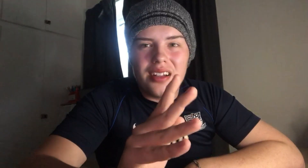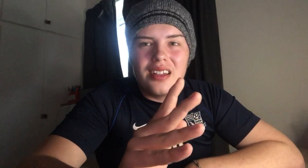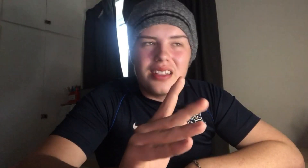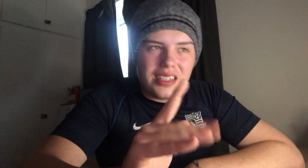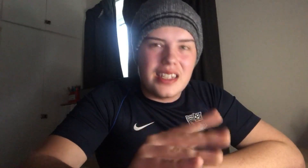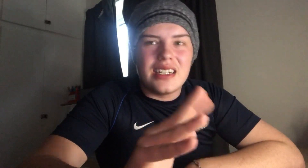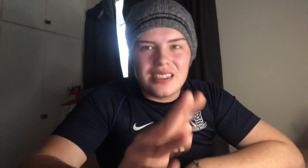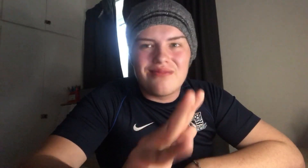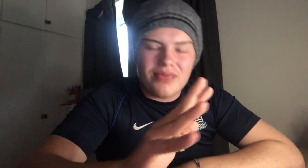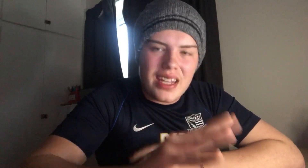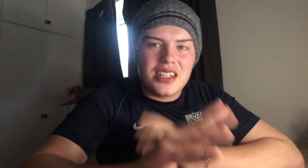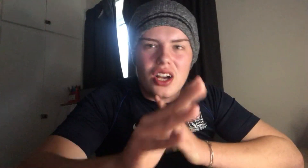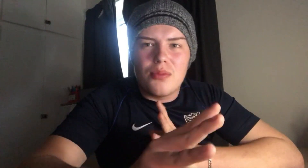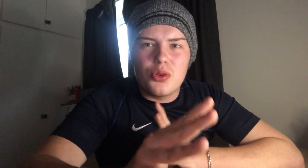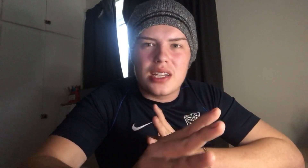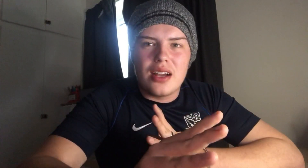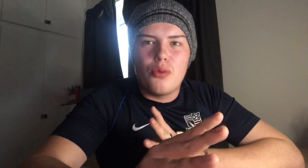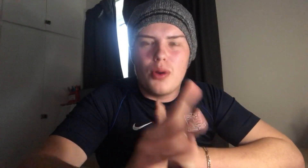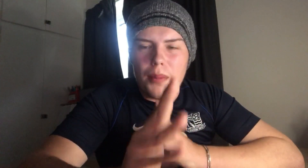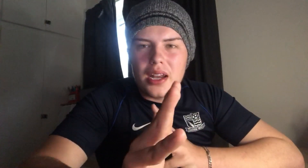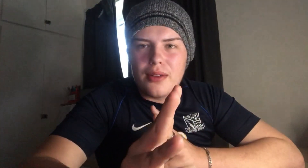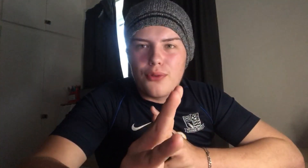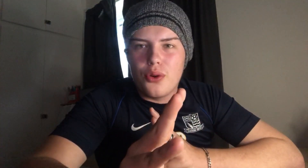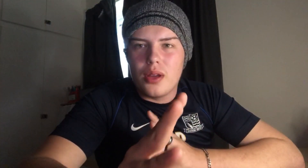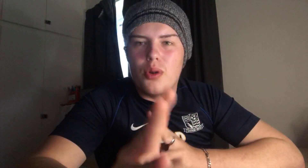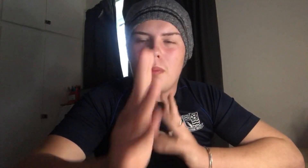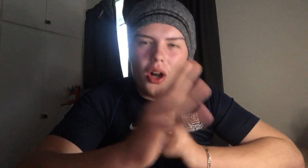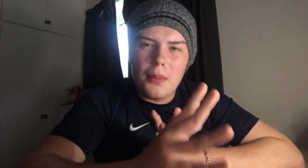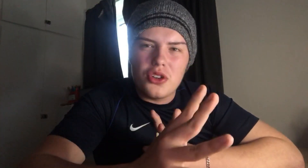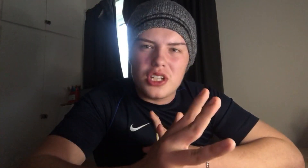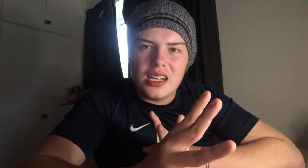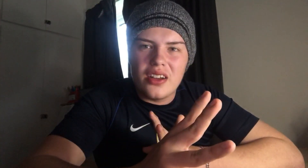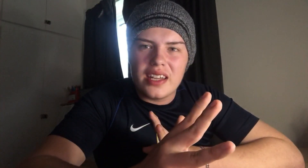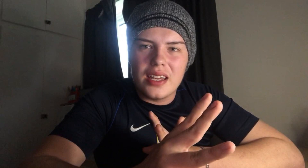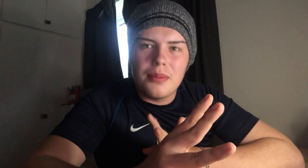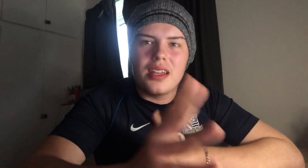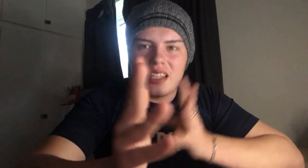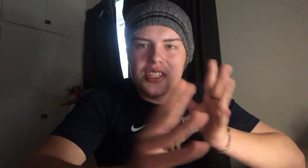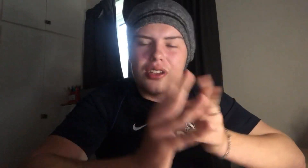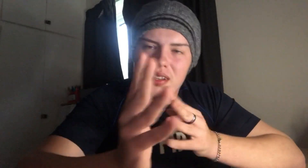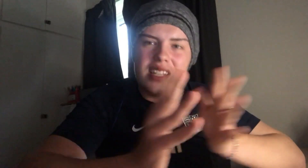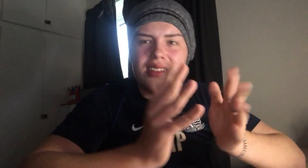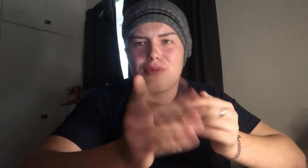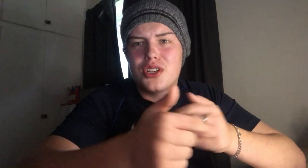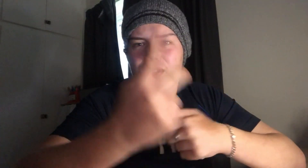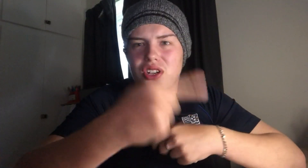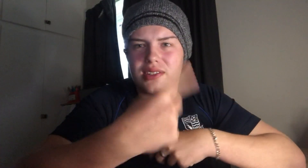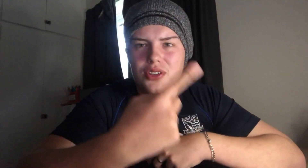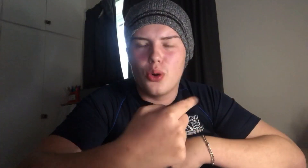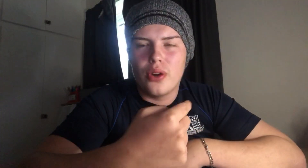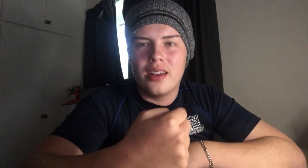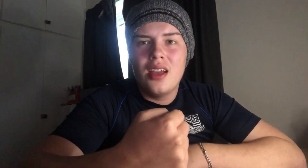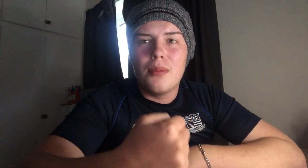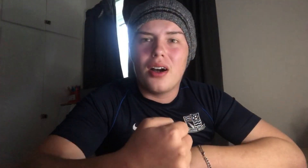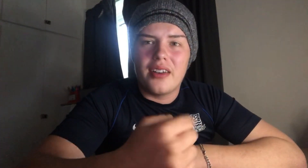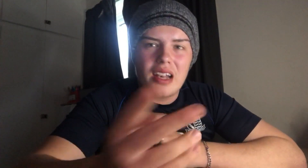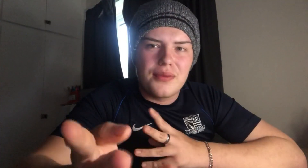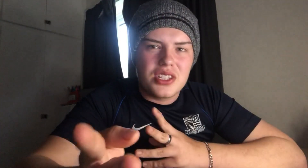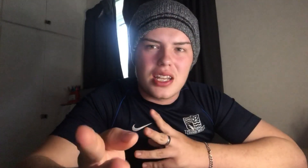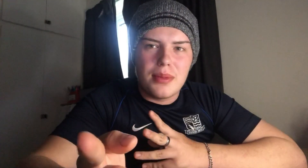but you know, time will tell, will money afford it, will Mark Mosley like him, it's two sides of a coin, but I'd love to see